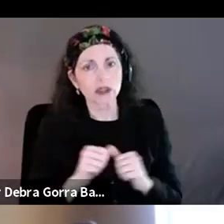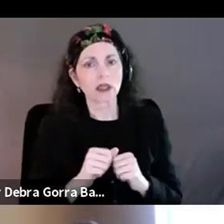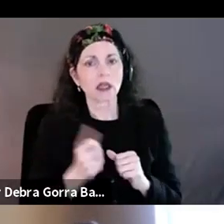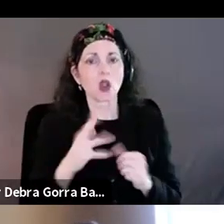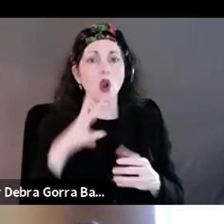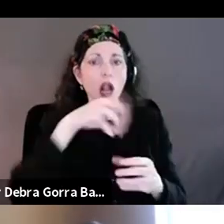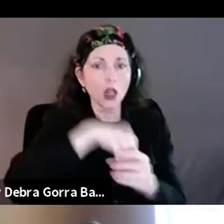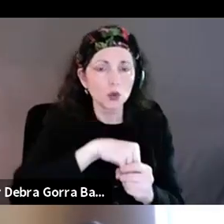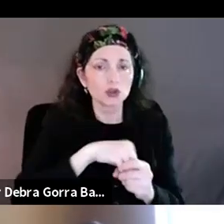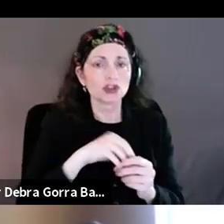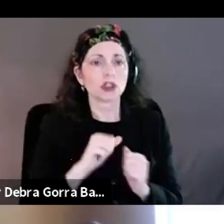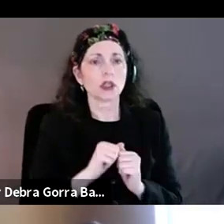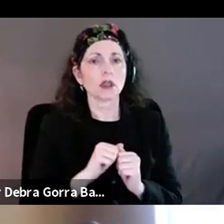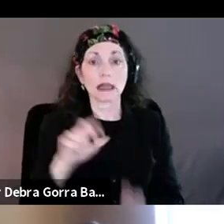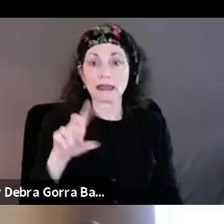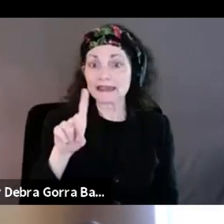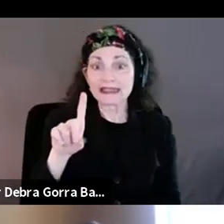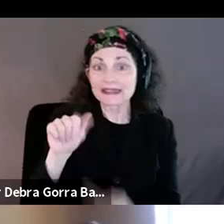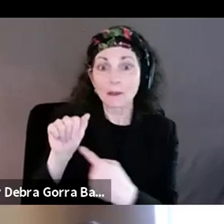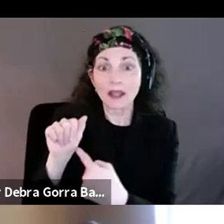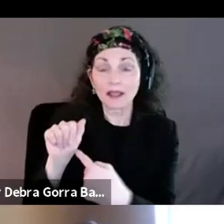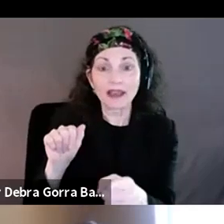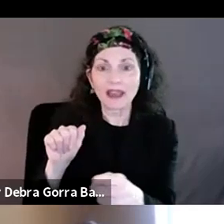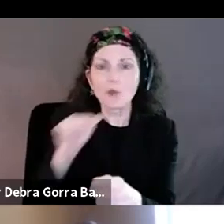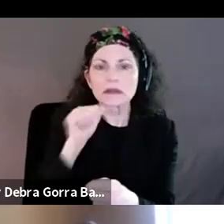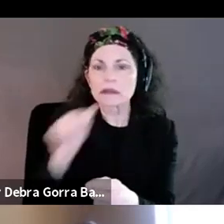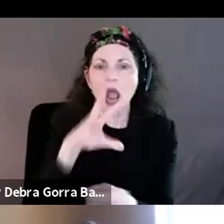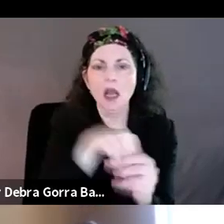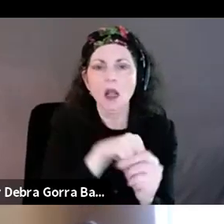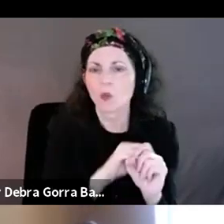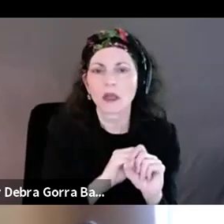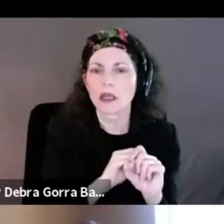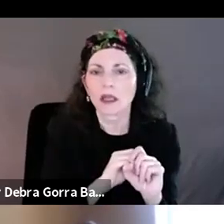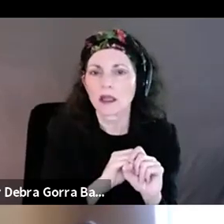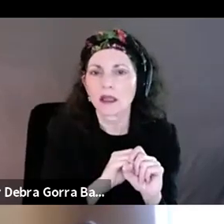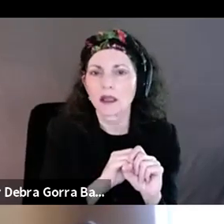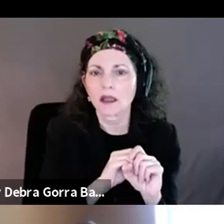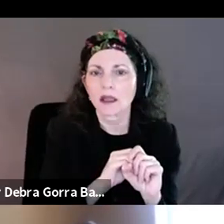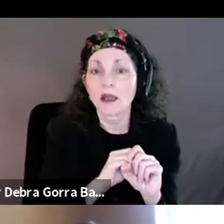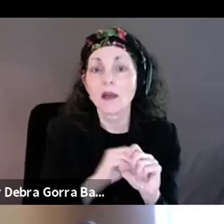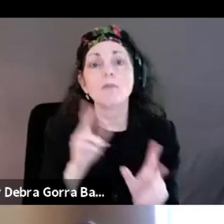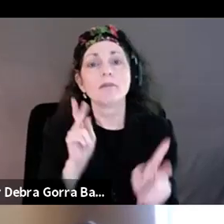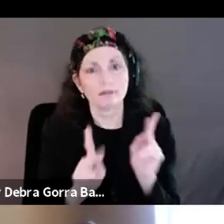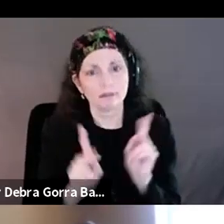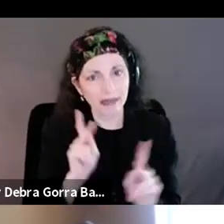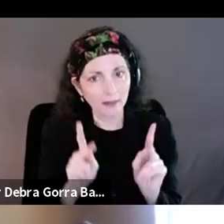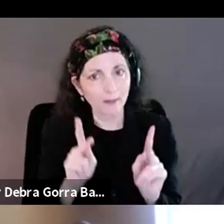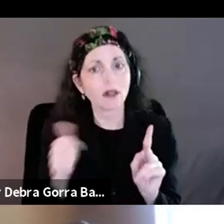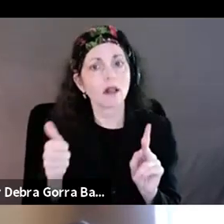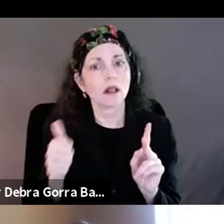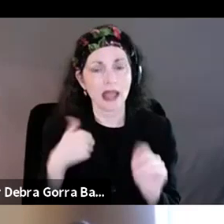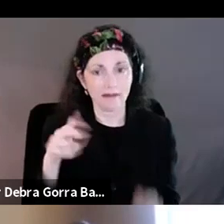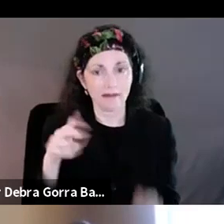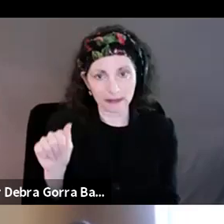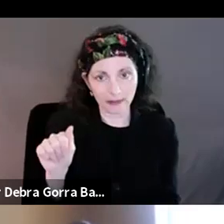was not on anybody's radar and, and, but people with disabilities really cut across